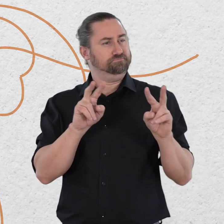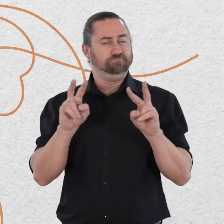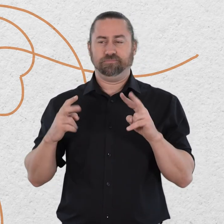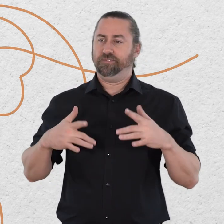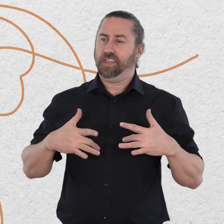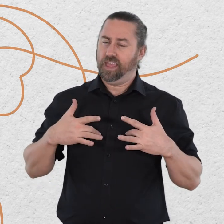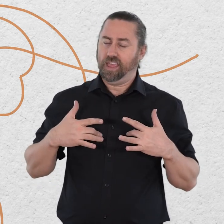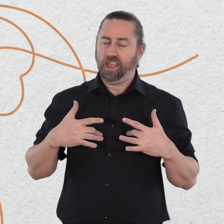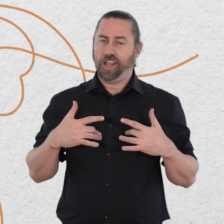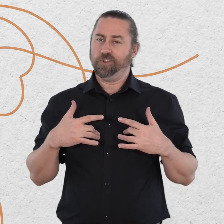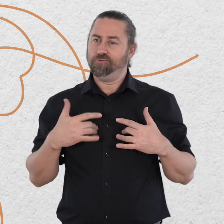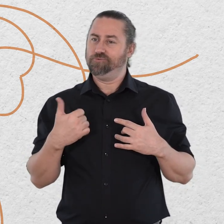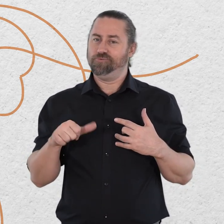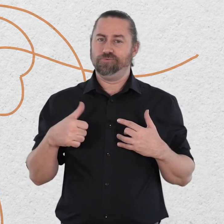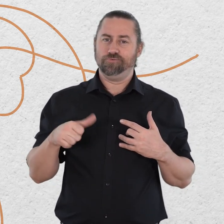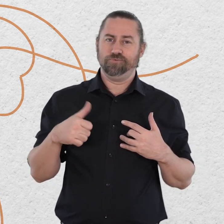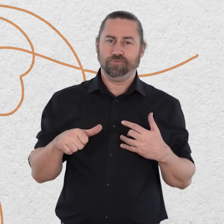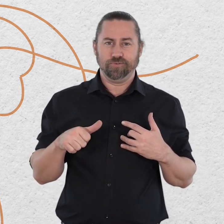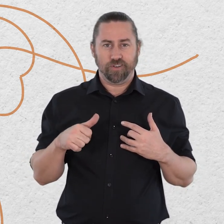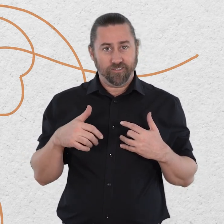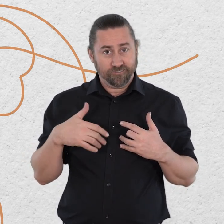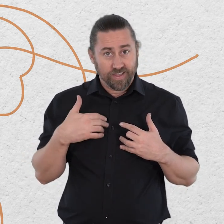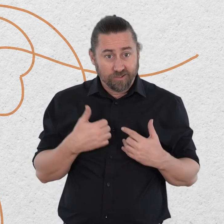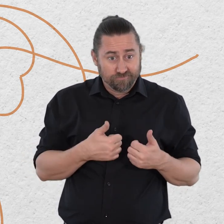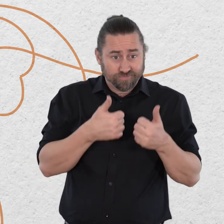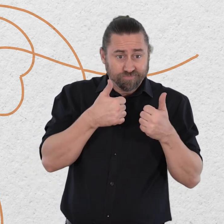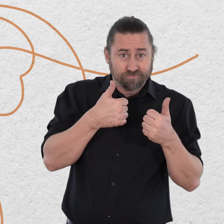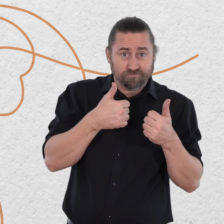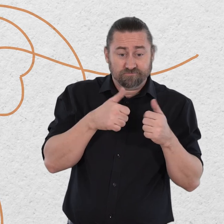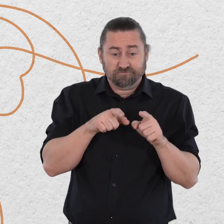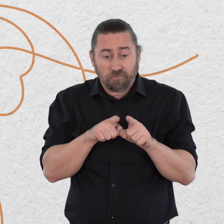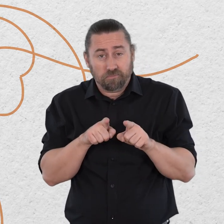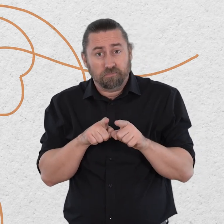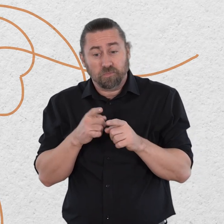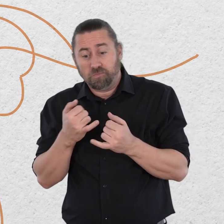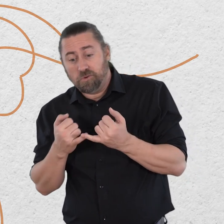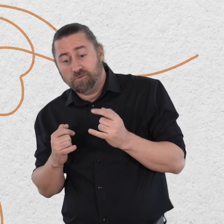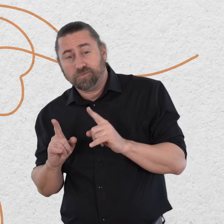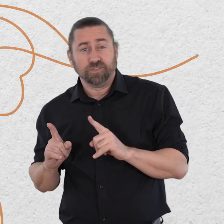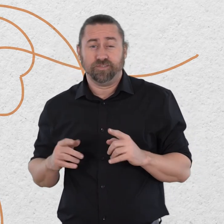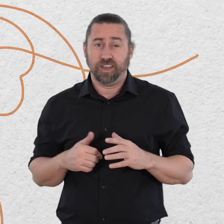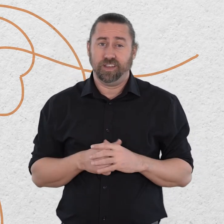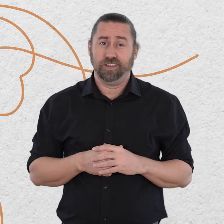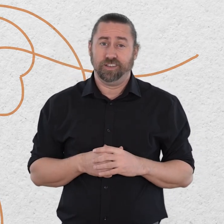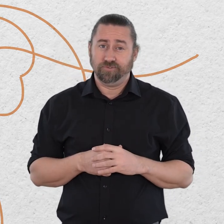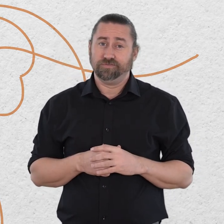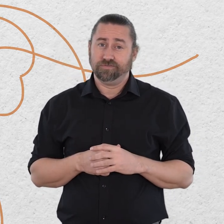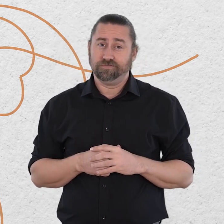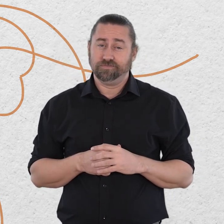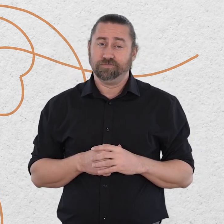that was like for you and what it offers you and coming back is and like this yeah you yeah yeah yeah You